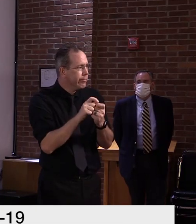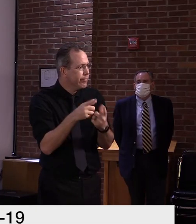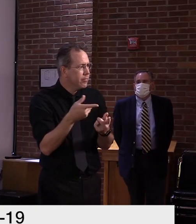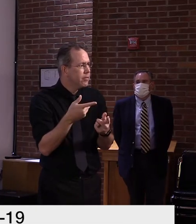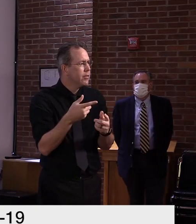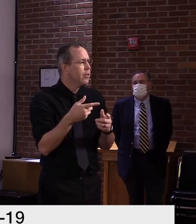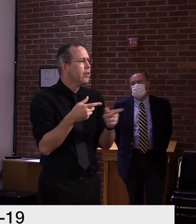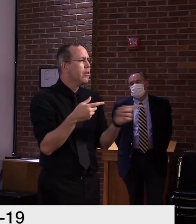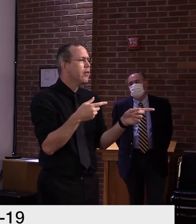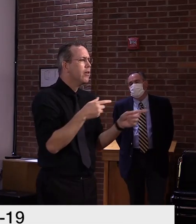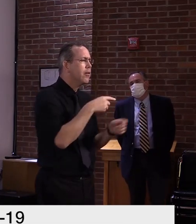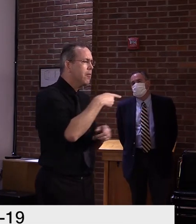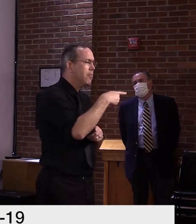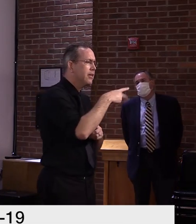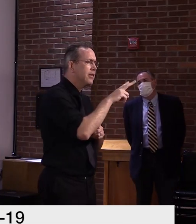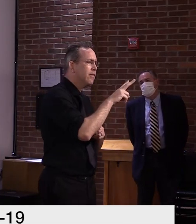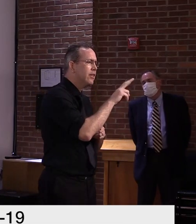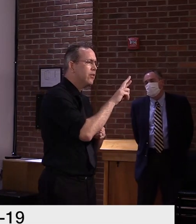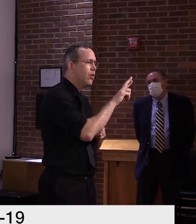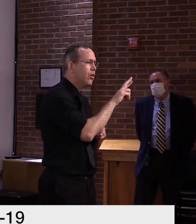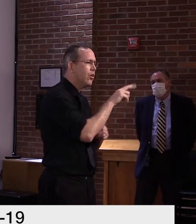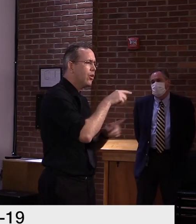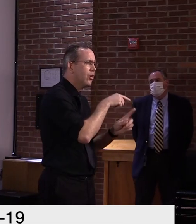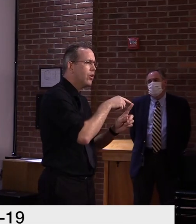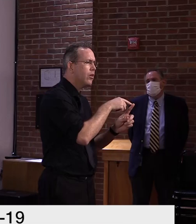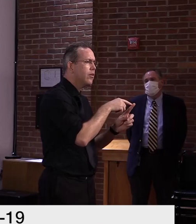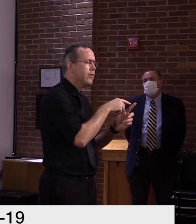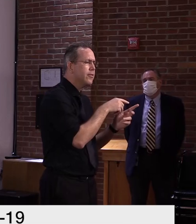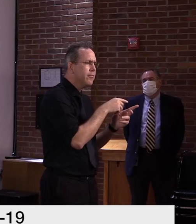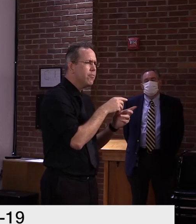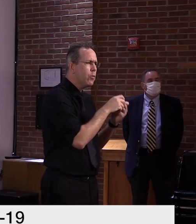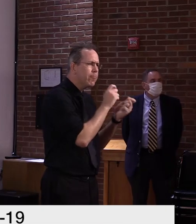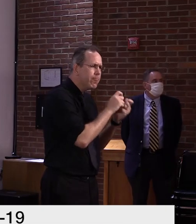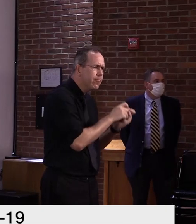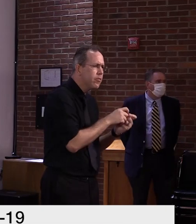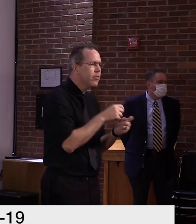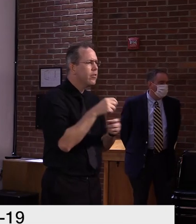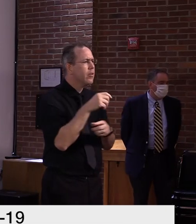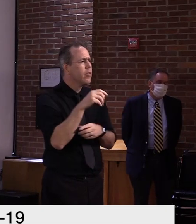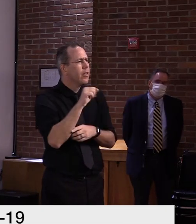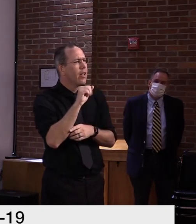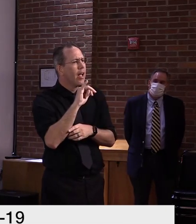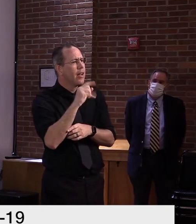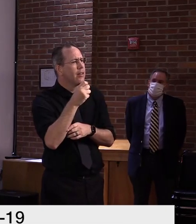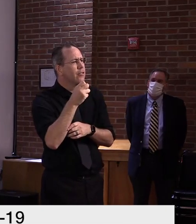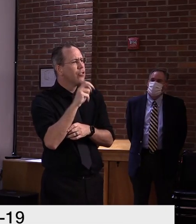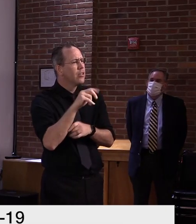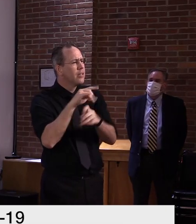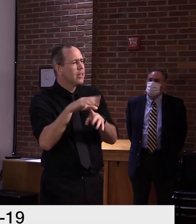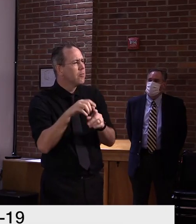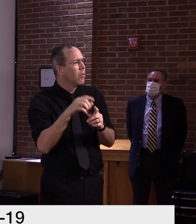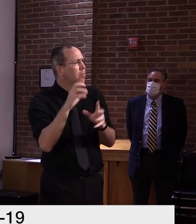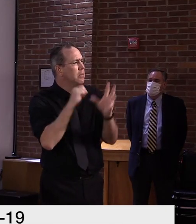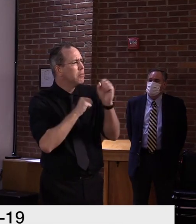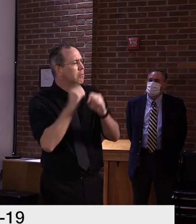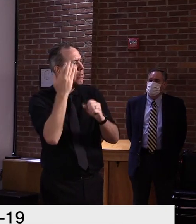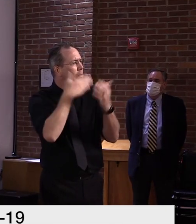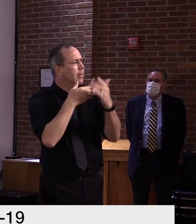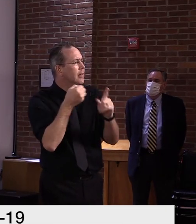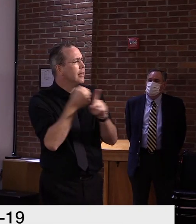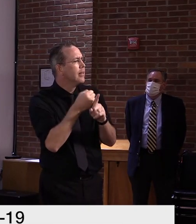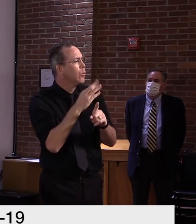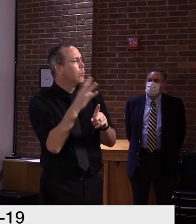more cases of disease that it does not pick up, uh, because of its lower sensitivity.